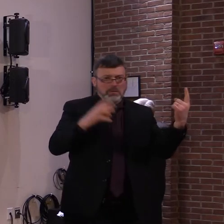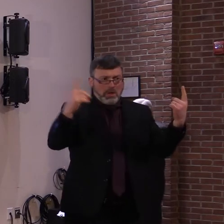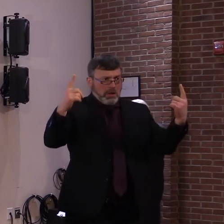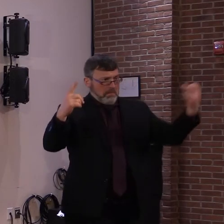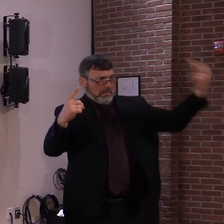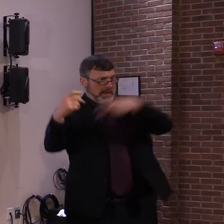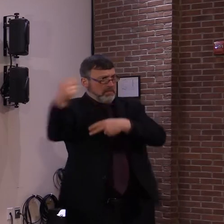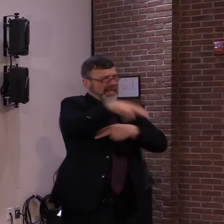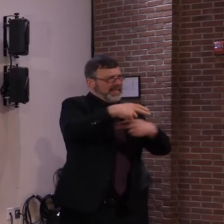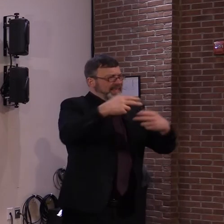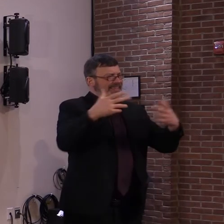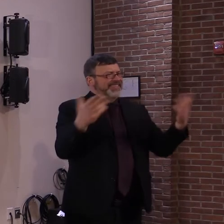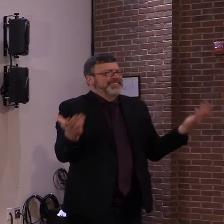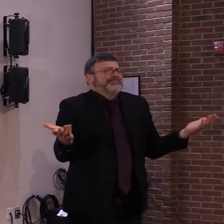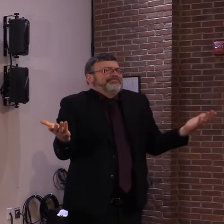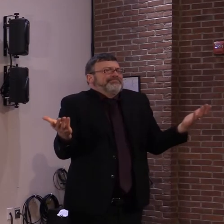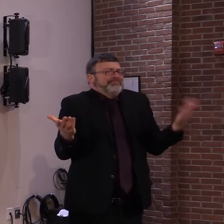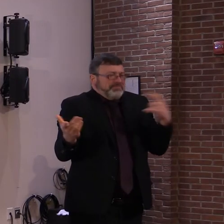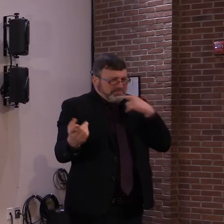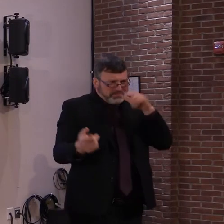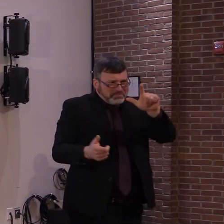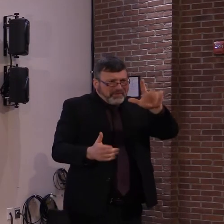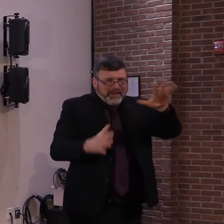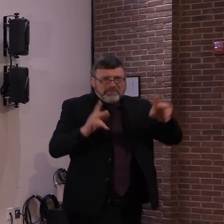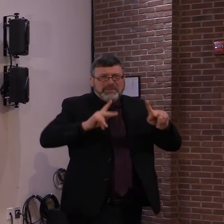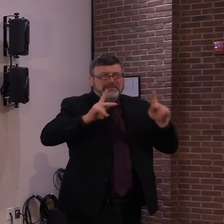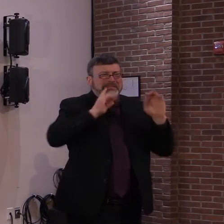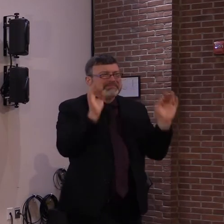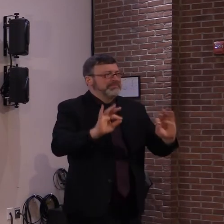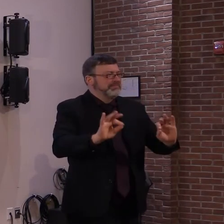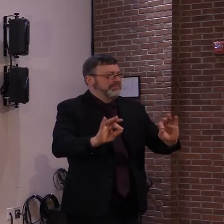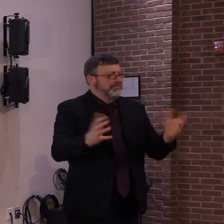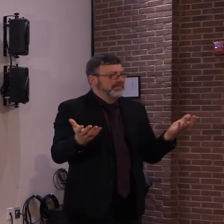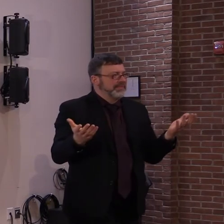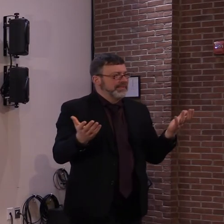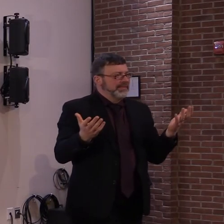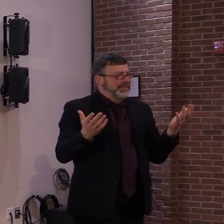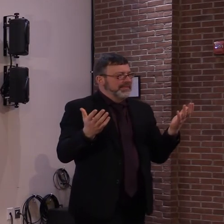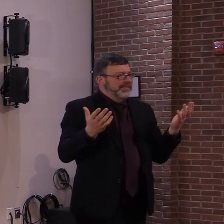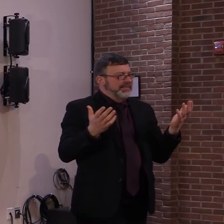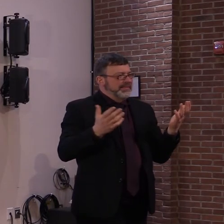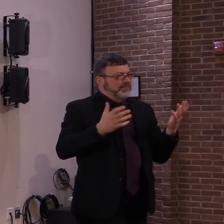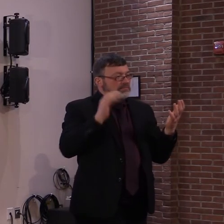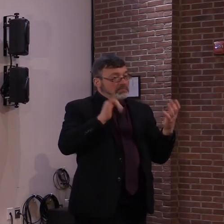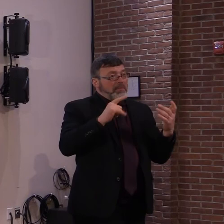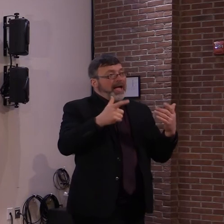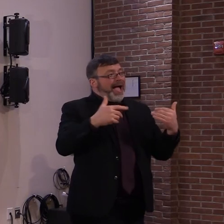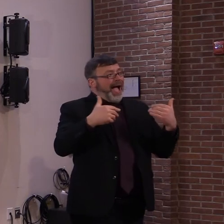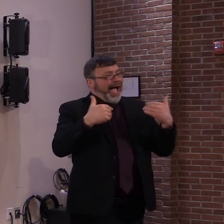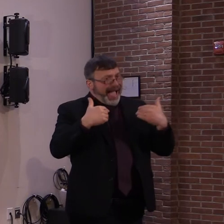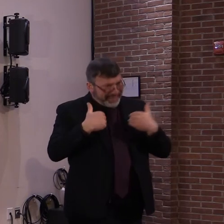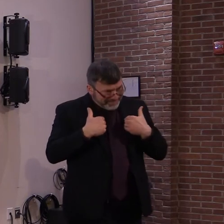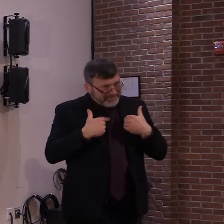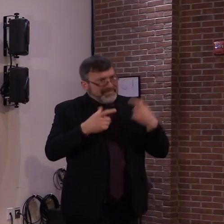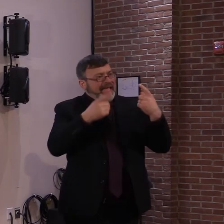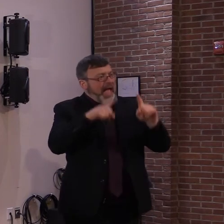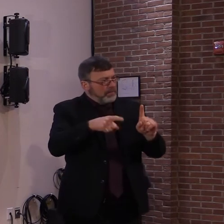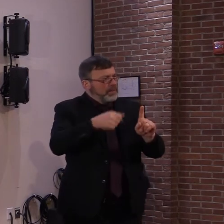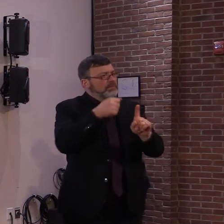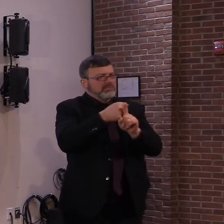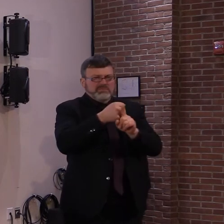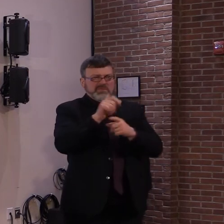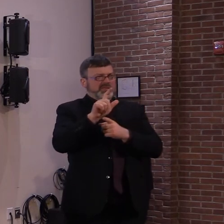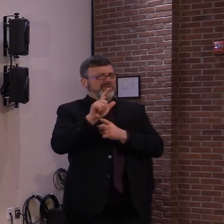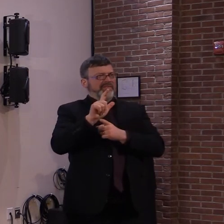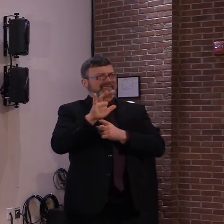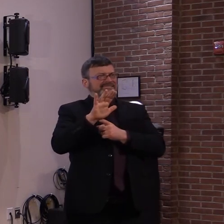Again, you know, there are side effects that are common and that are expected and that a modest percentage